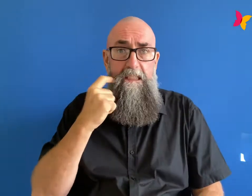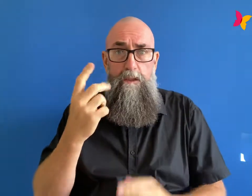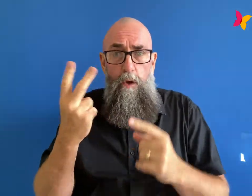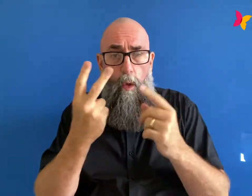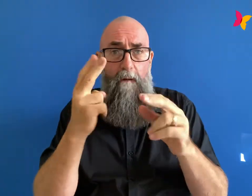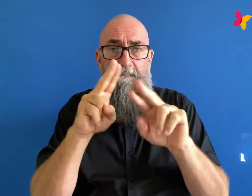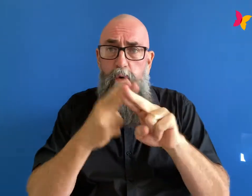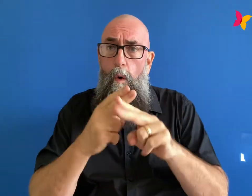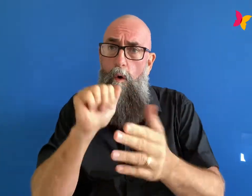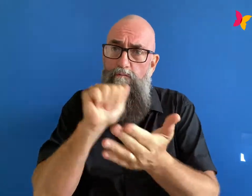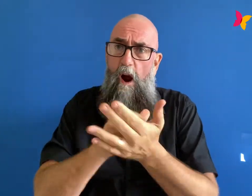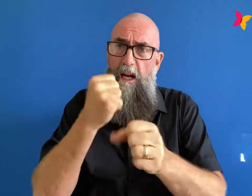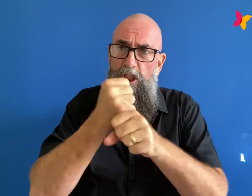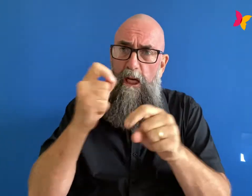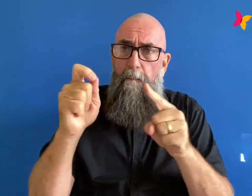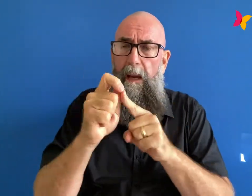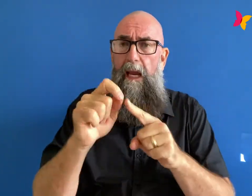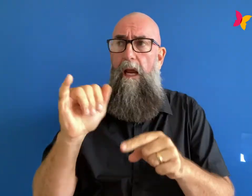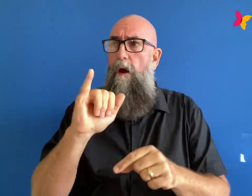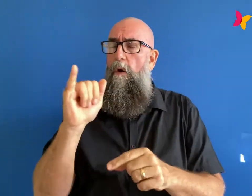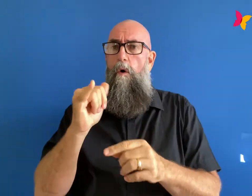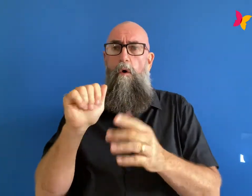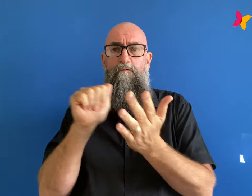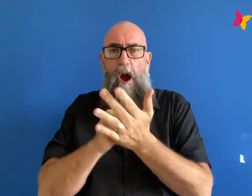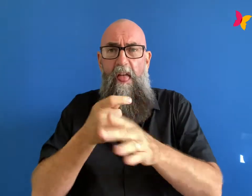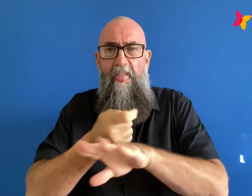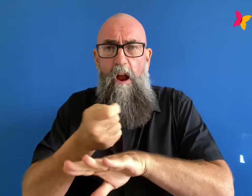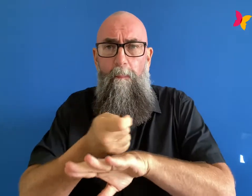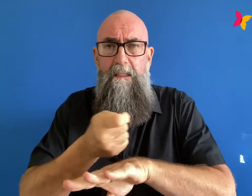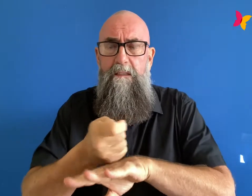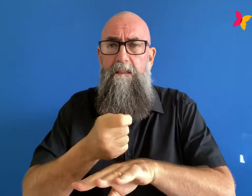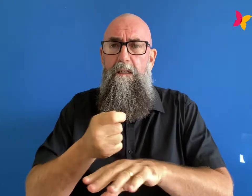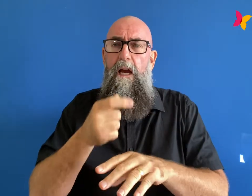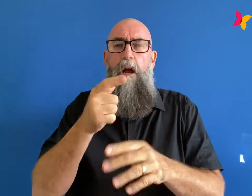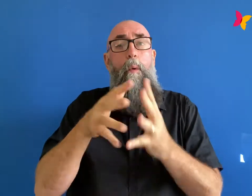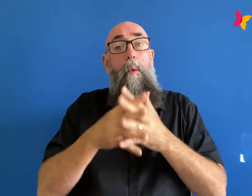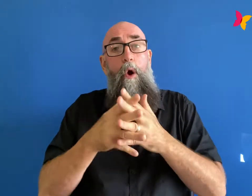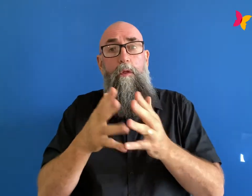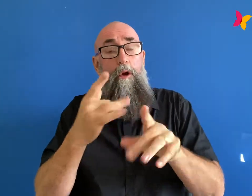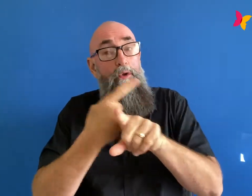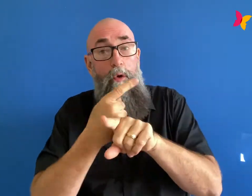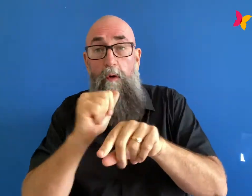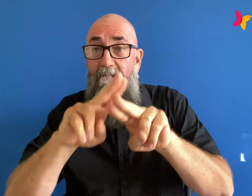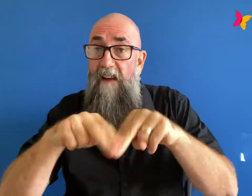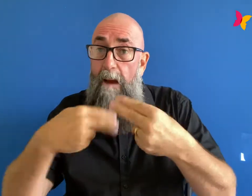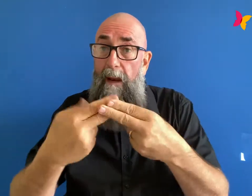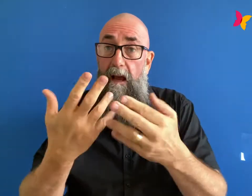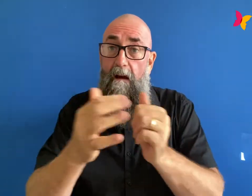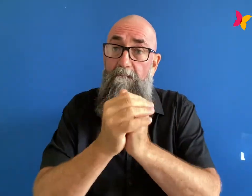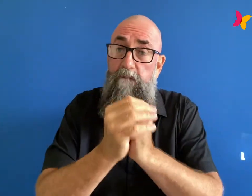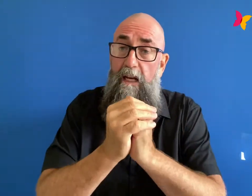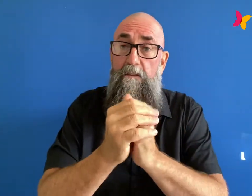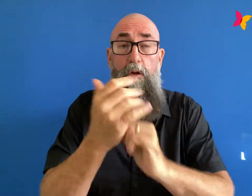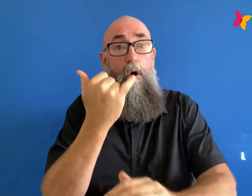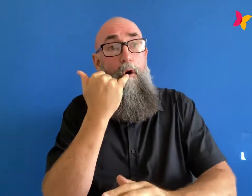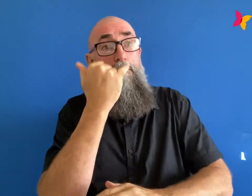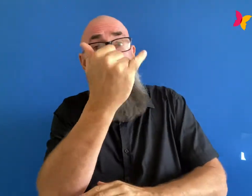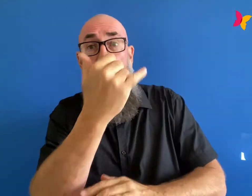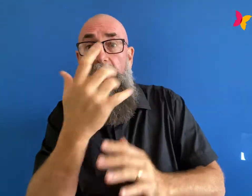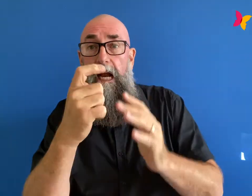to ask family or friends the grapevine is very good if you ring up a clinic ask the receptionist oh is there a gp there who's quite